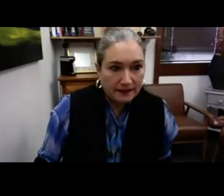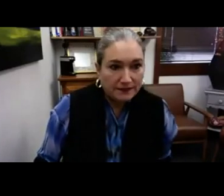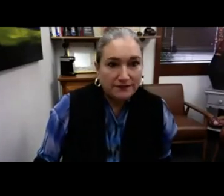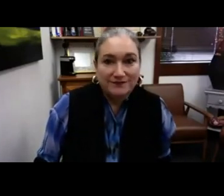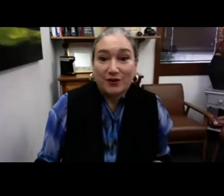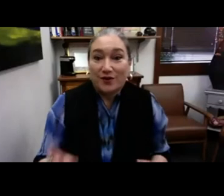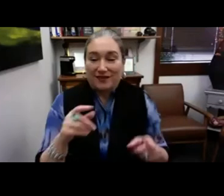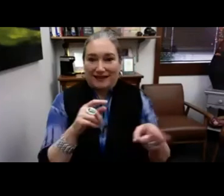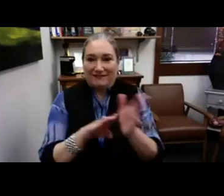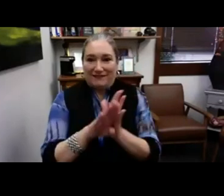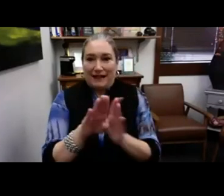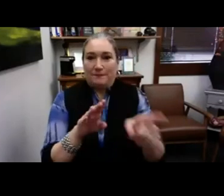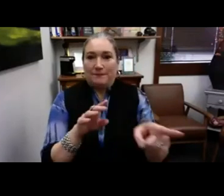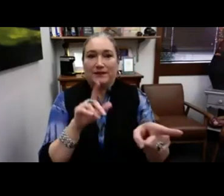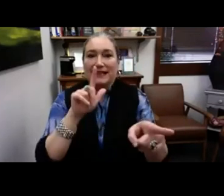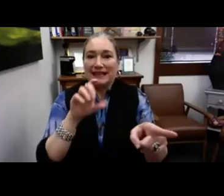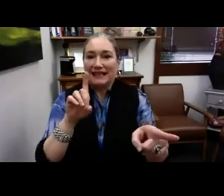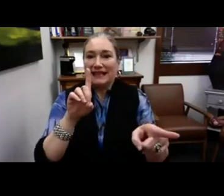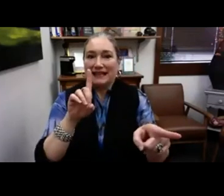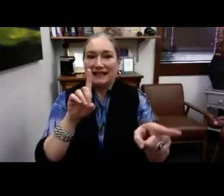and have whole deaf child expertise.